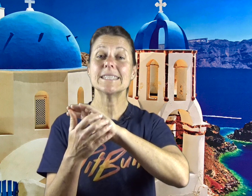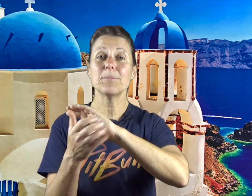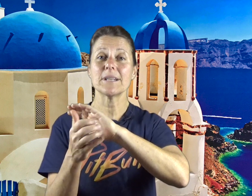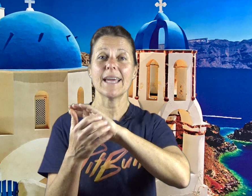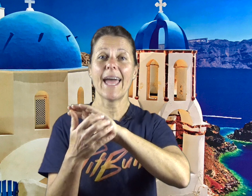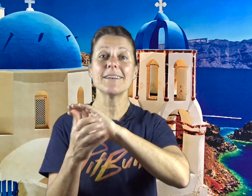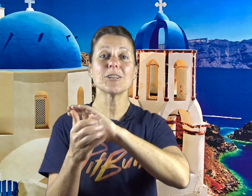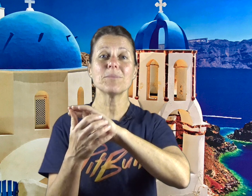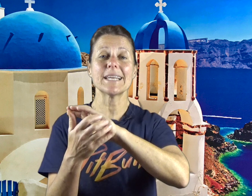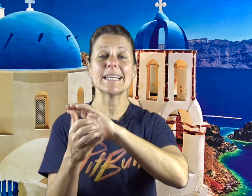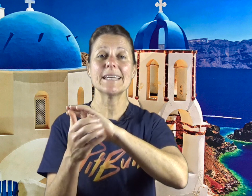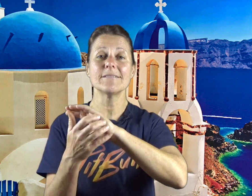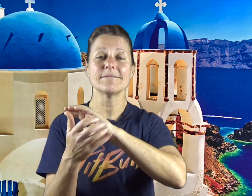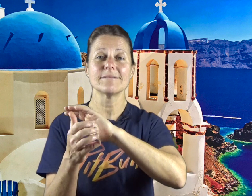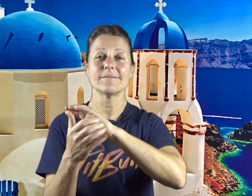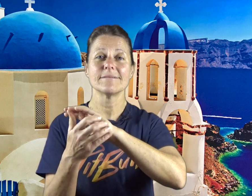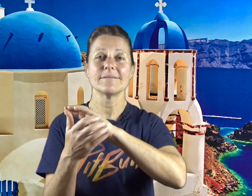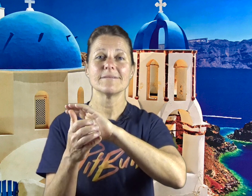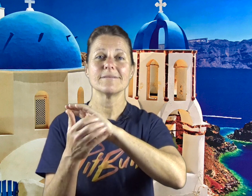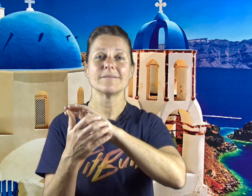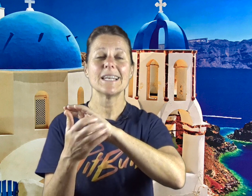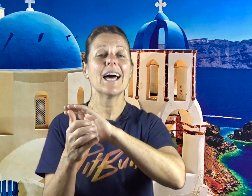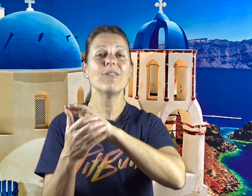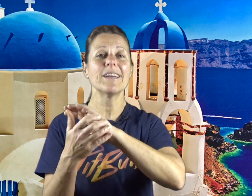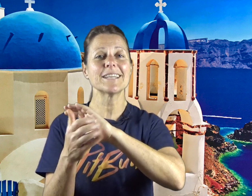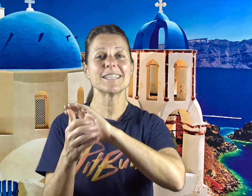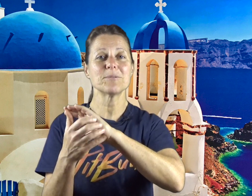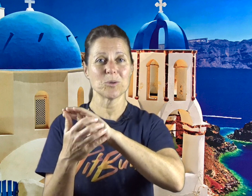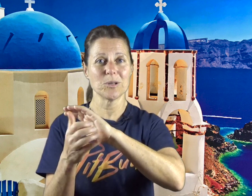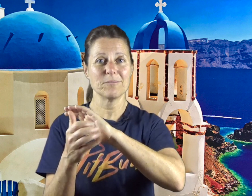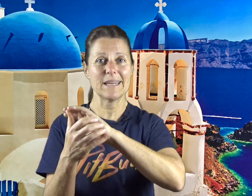deeply and completely love and accept all of me.